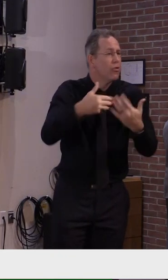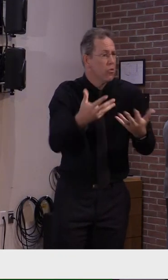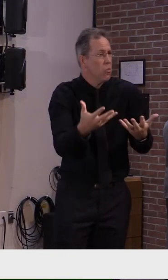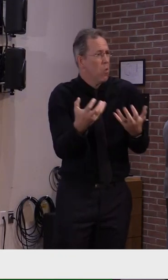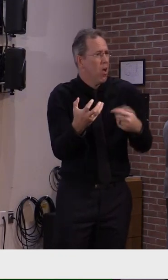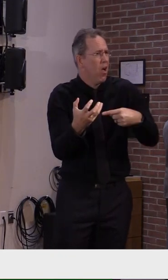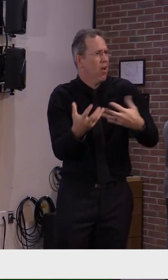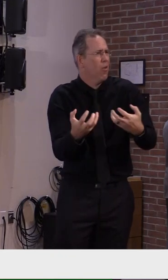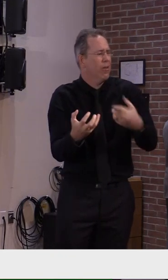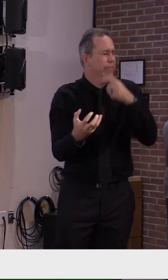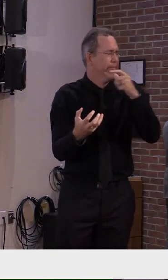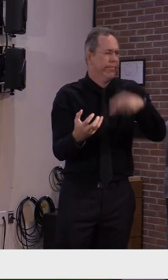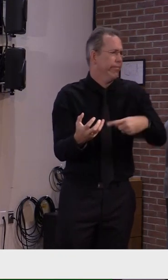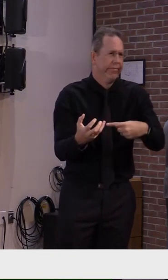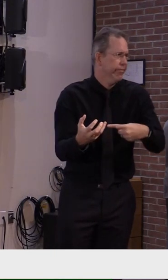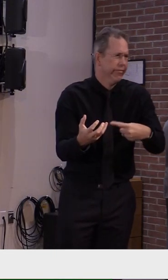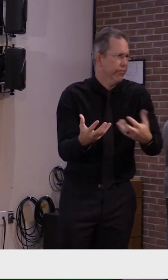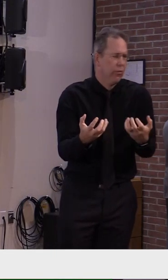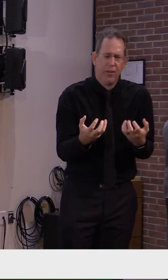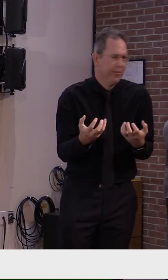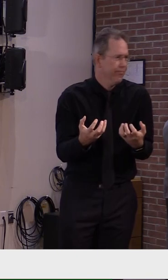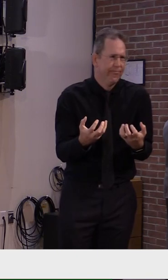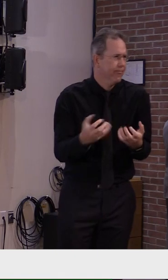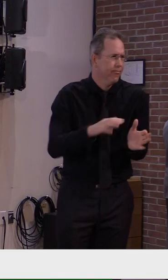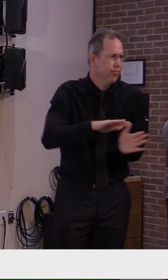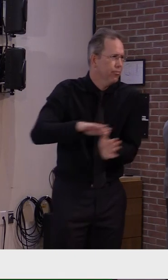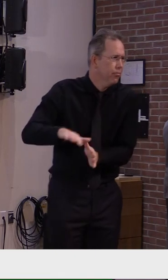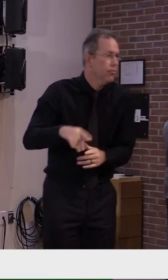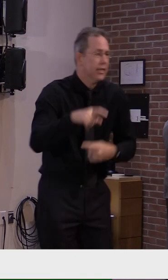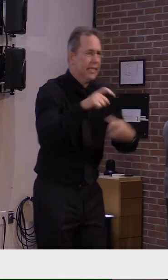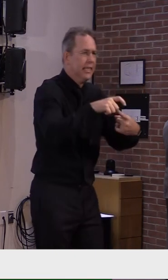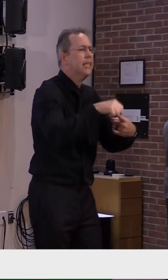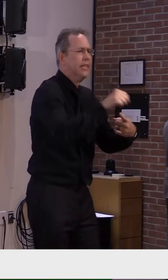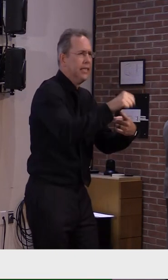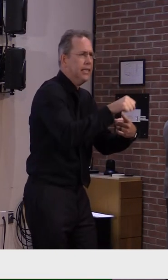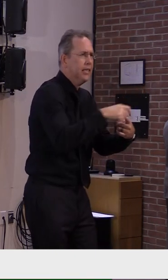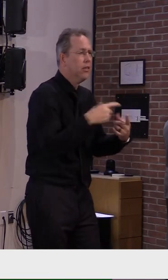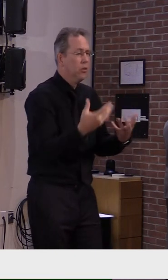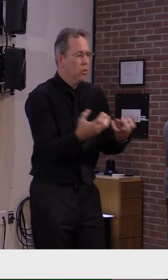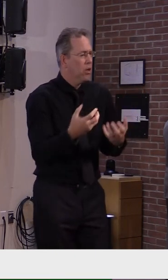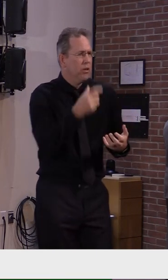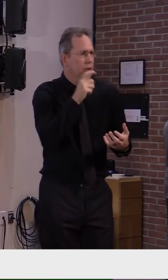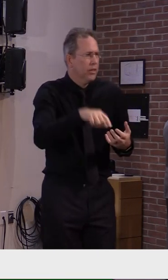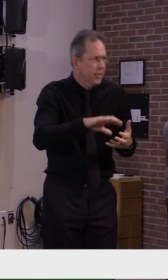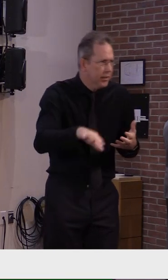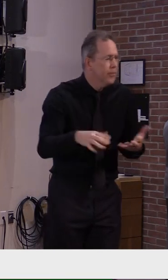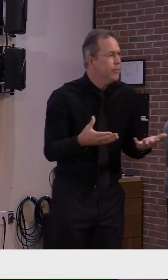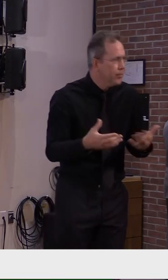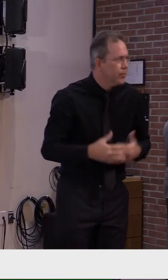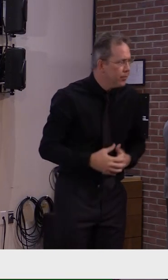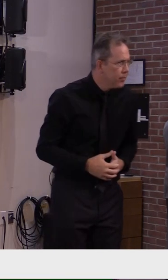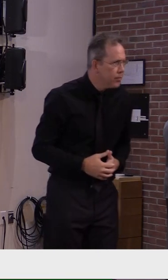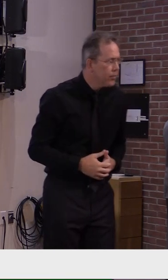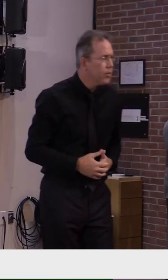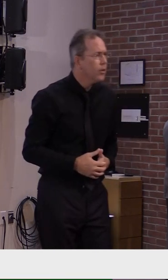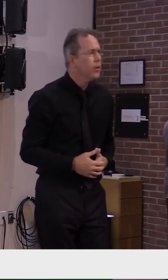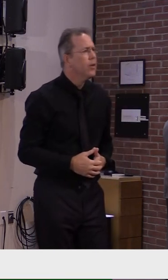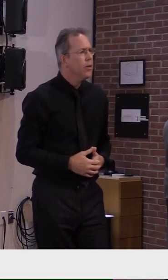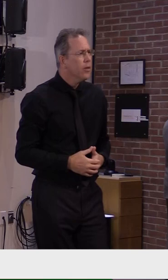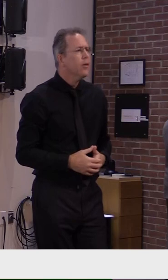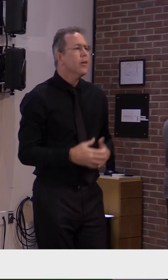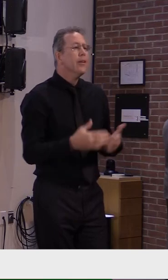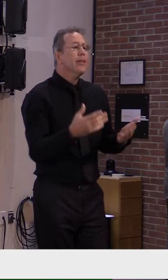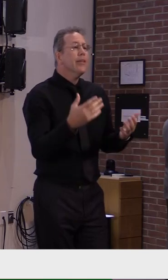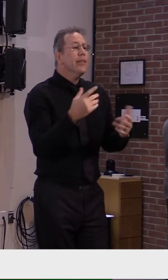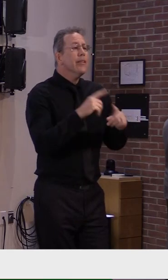not needs, and they put a lot of people at risk. Put a different way, with pediatricians